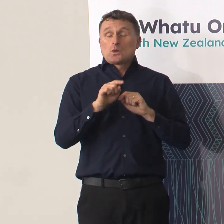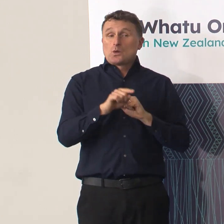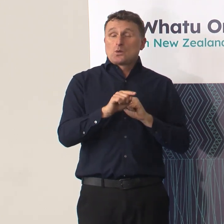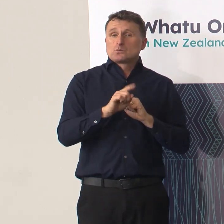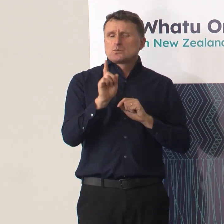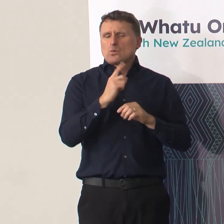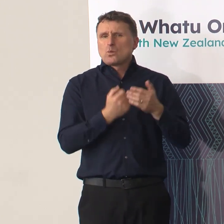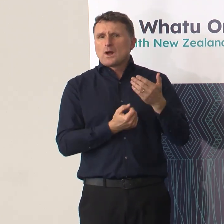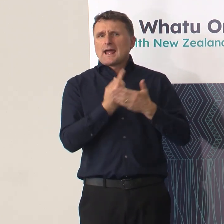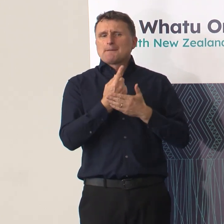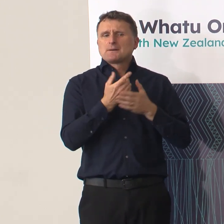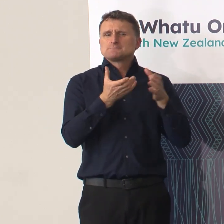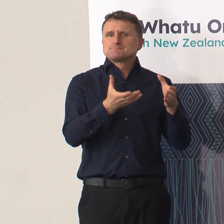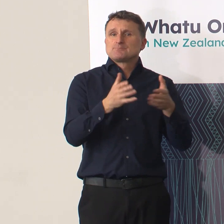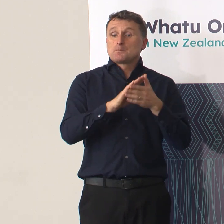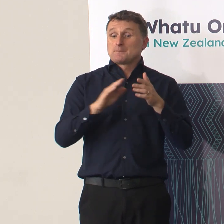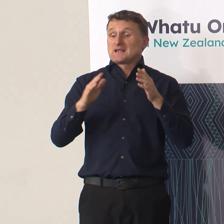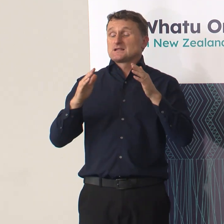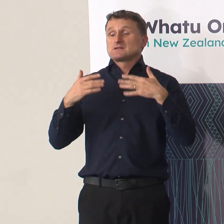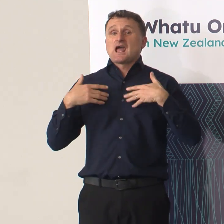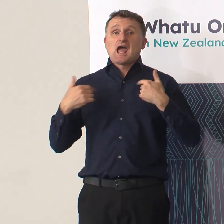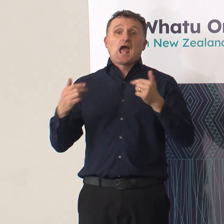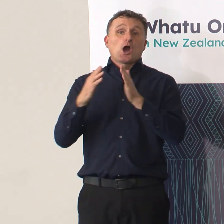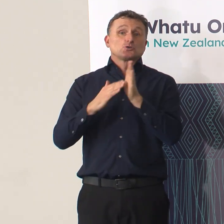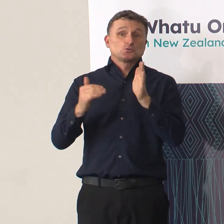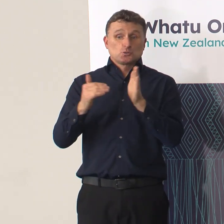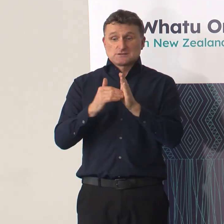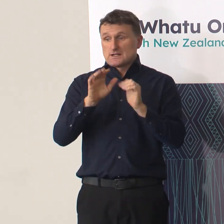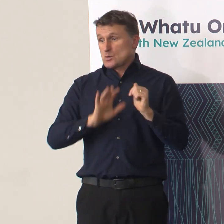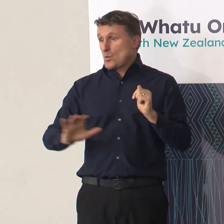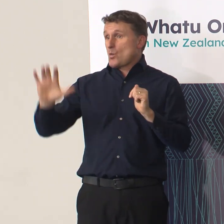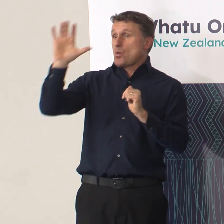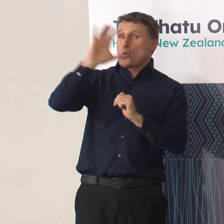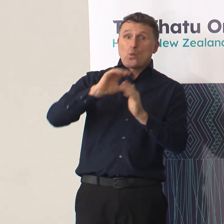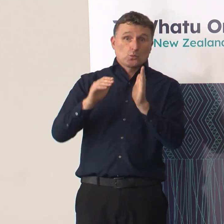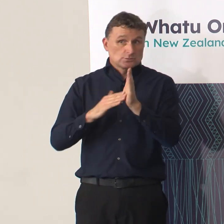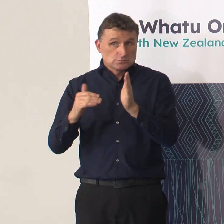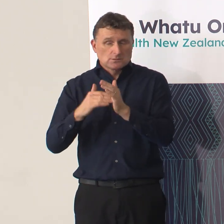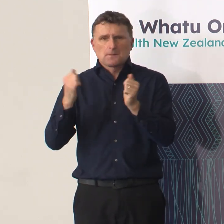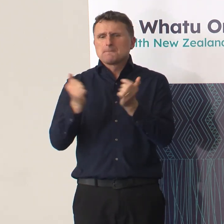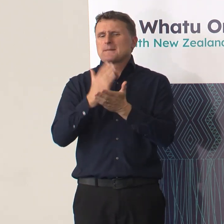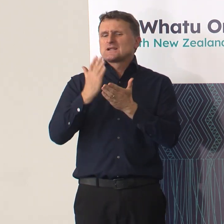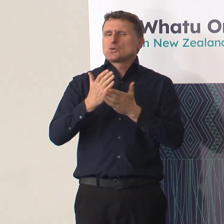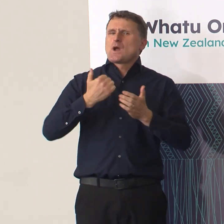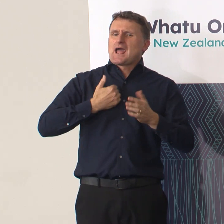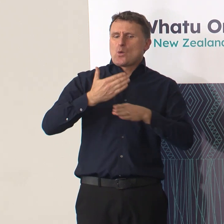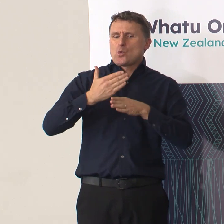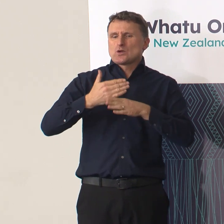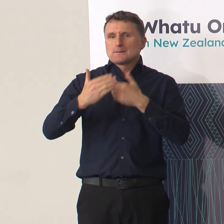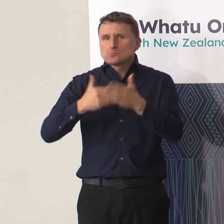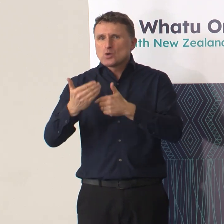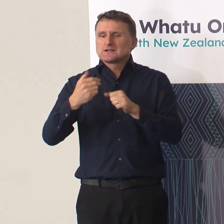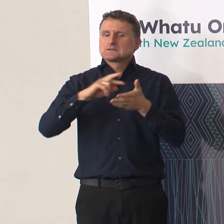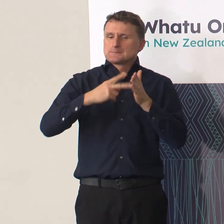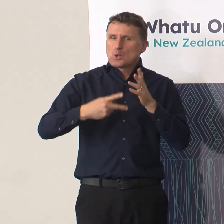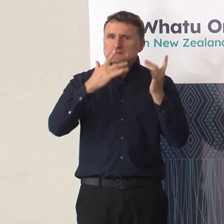move into Te Whātuaura as a national system, to ensure that all our employment processes are where we need them to be. And